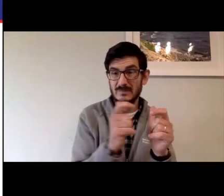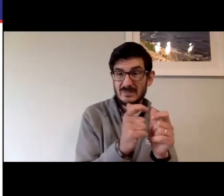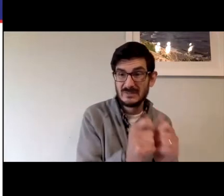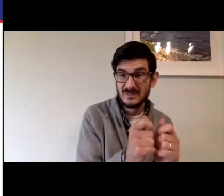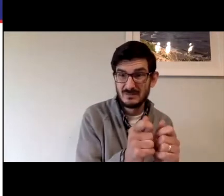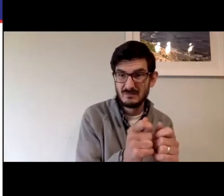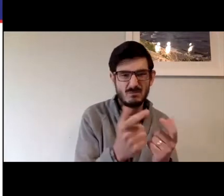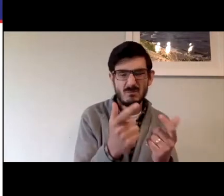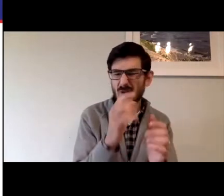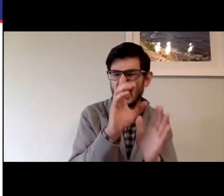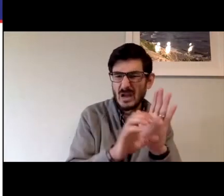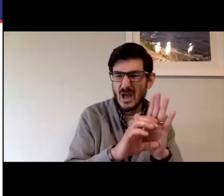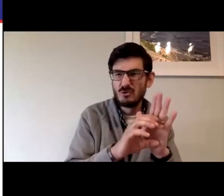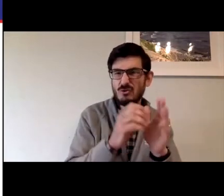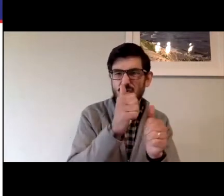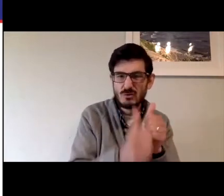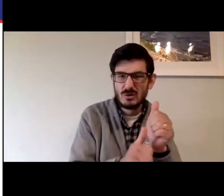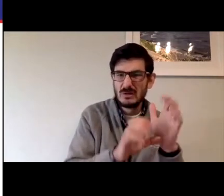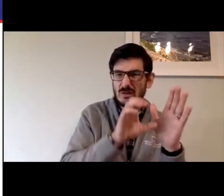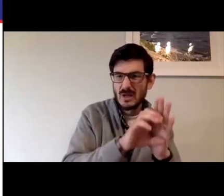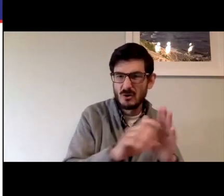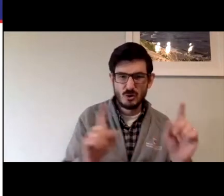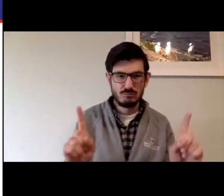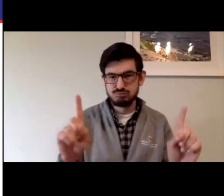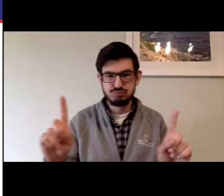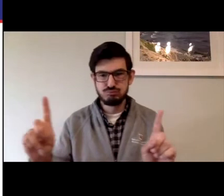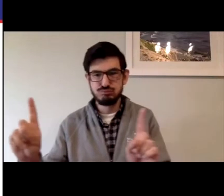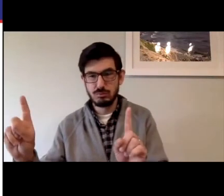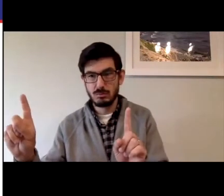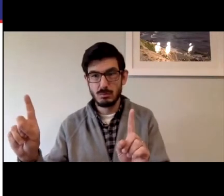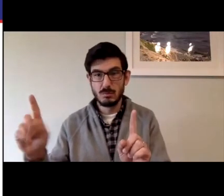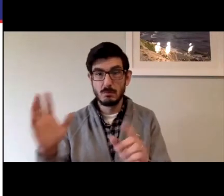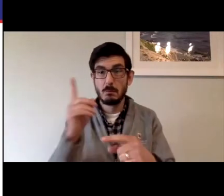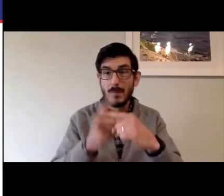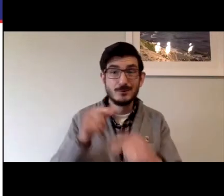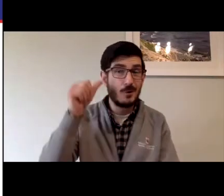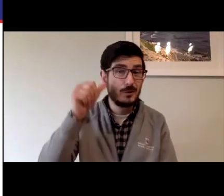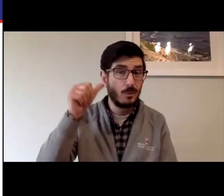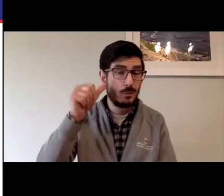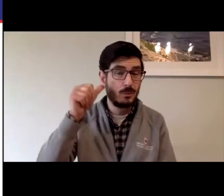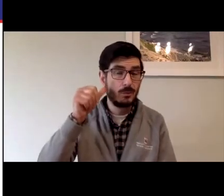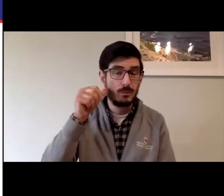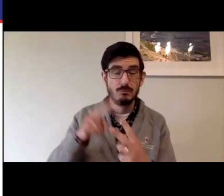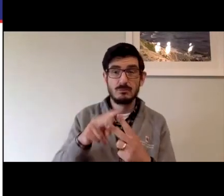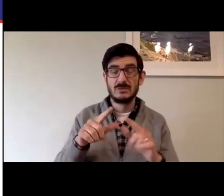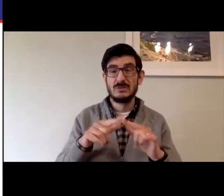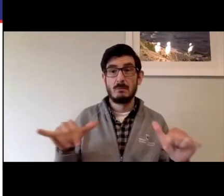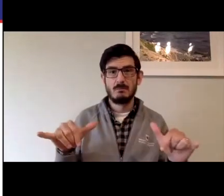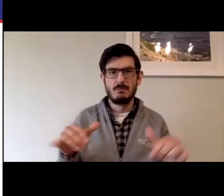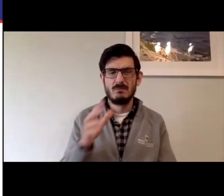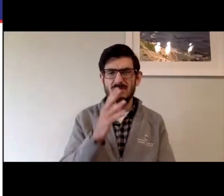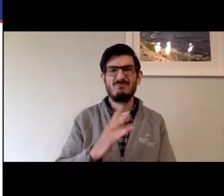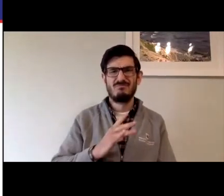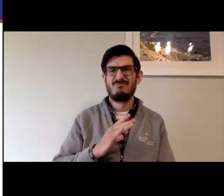This is simultaneous text character by single character reading out